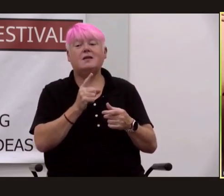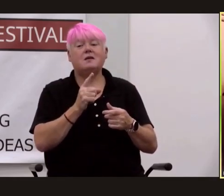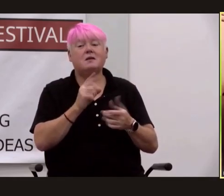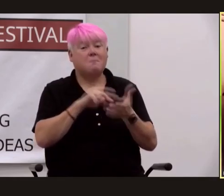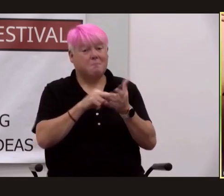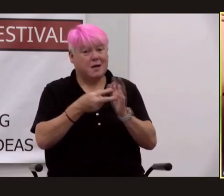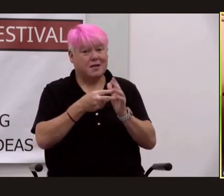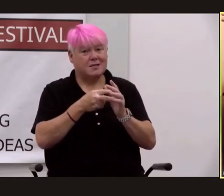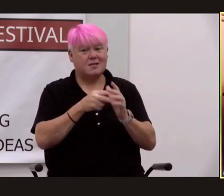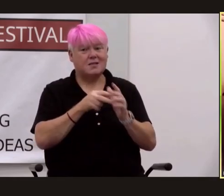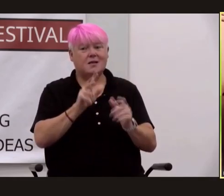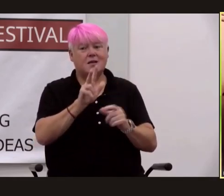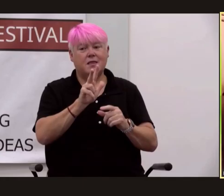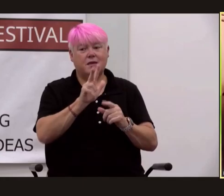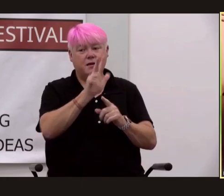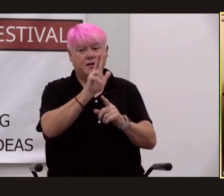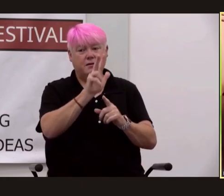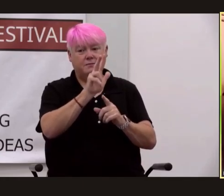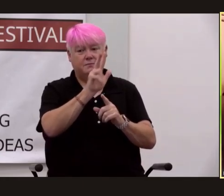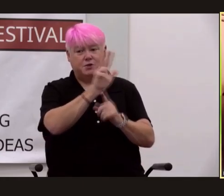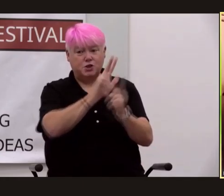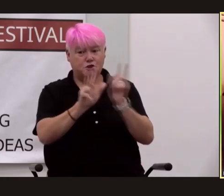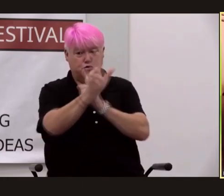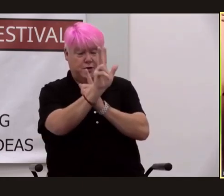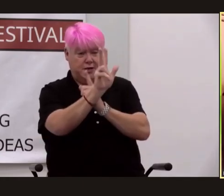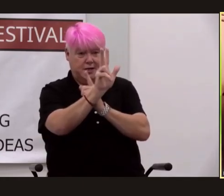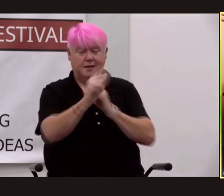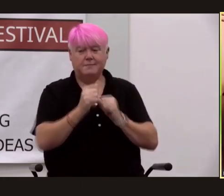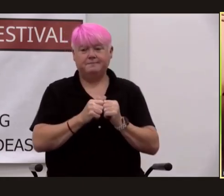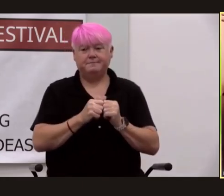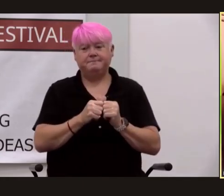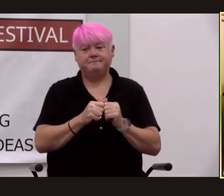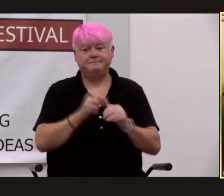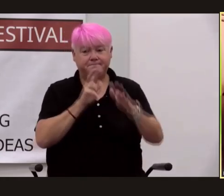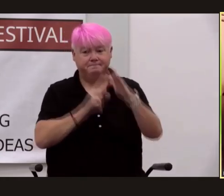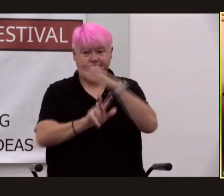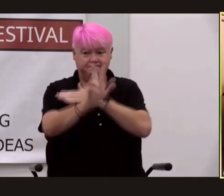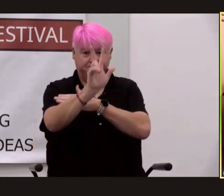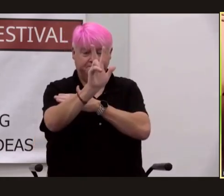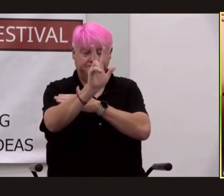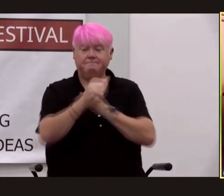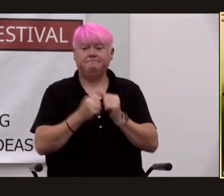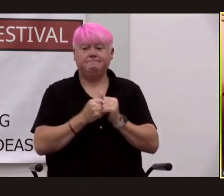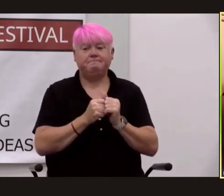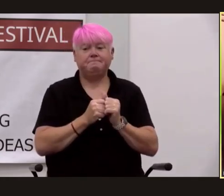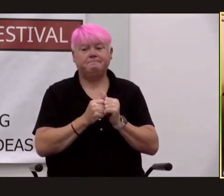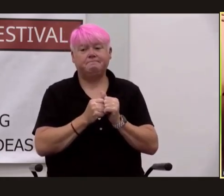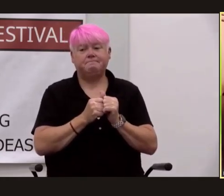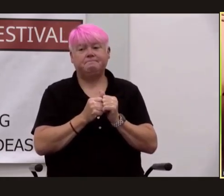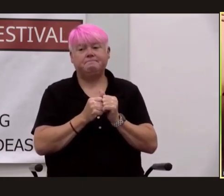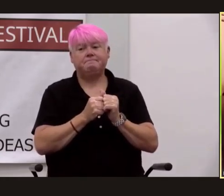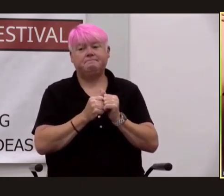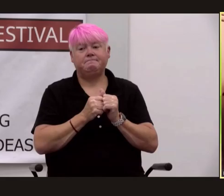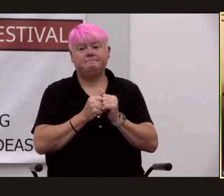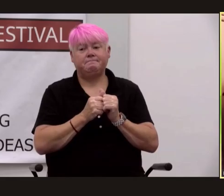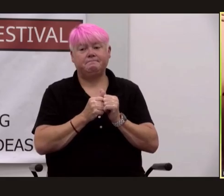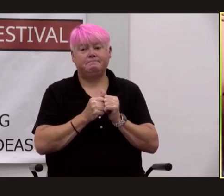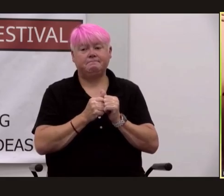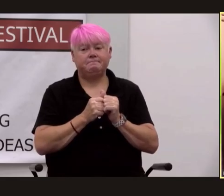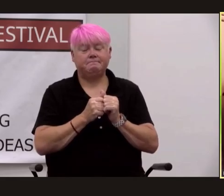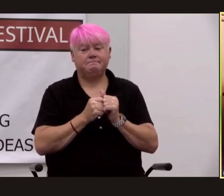inflicting a sorrow he was sure would never pass well